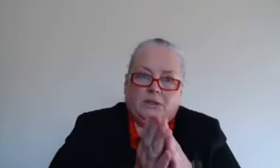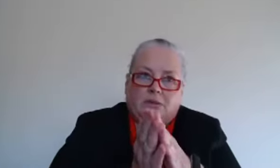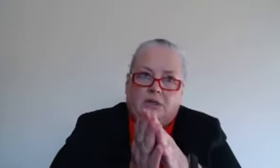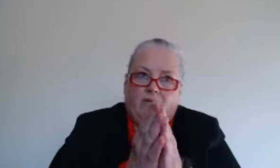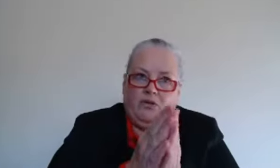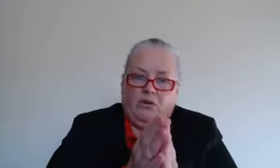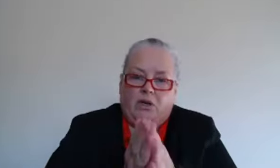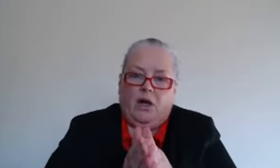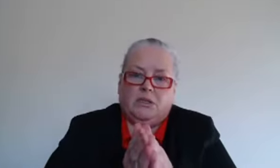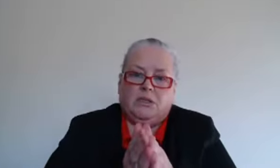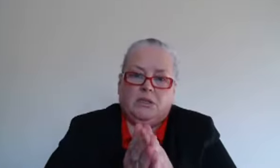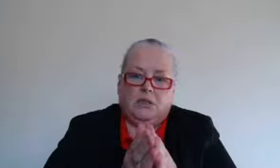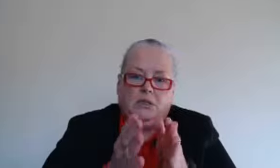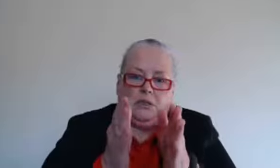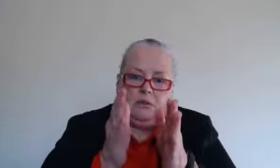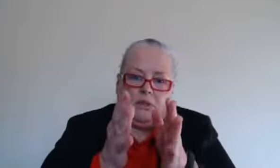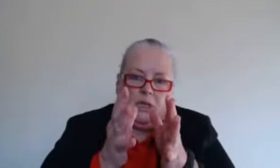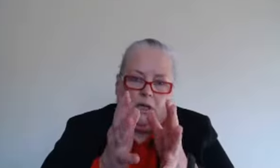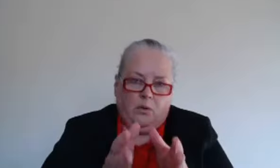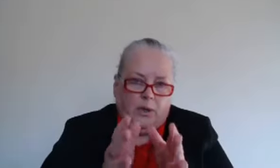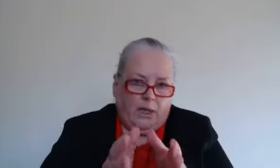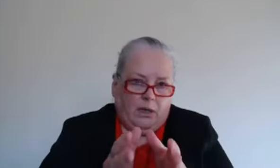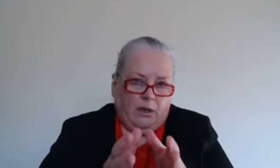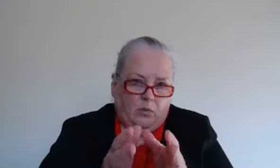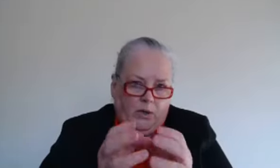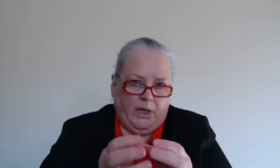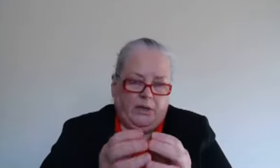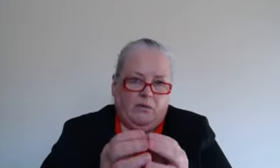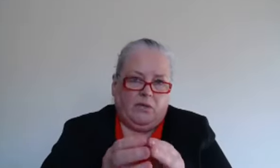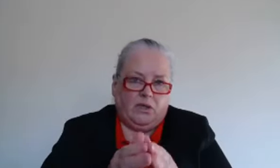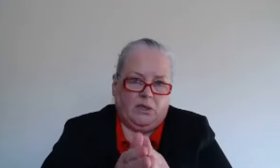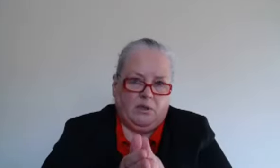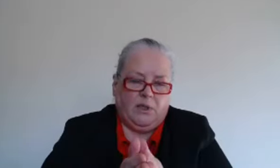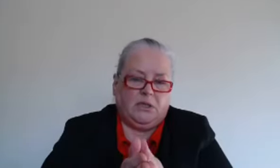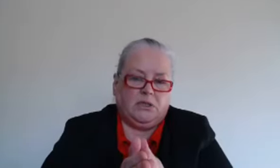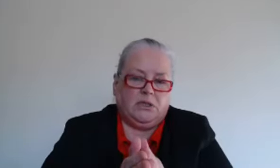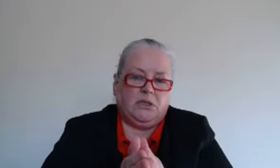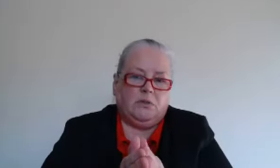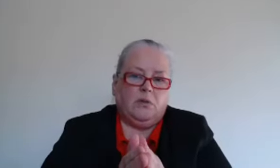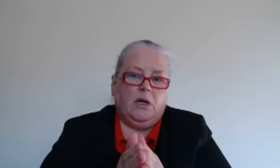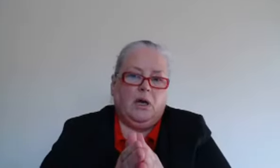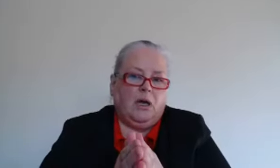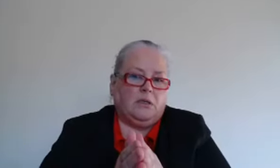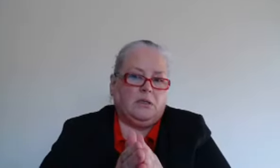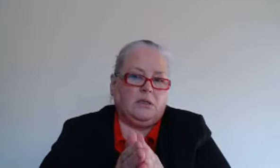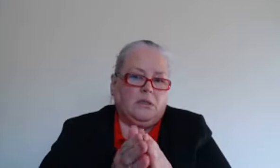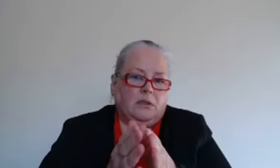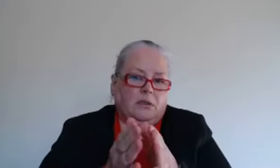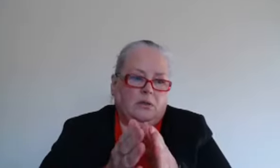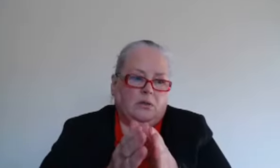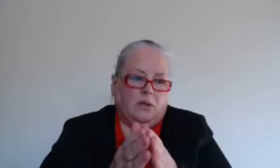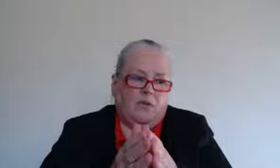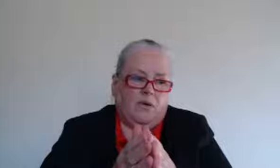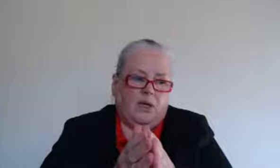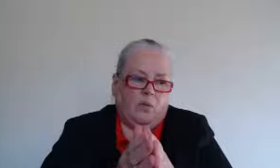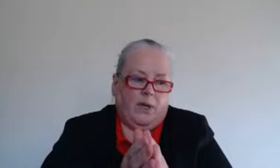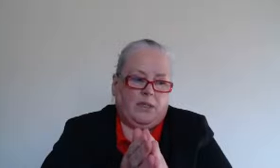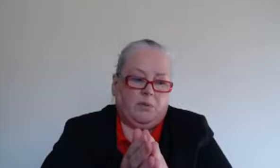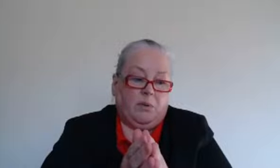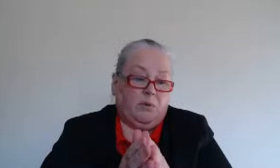if you're not cluing in on where you're giving your time and energy to and you're giving it away to people